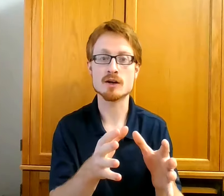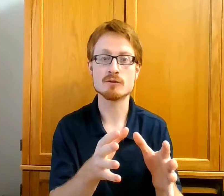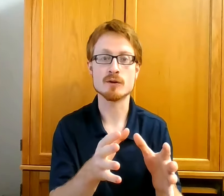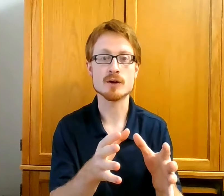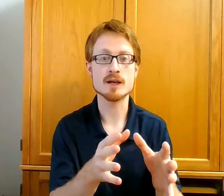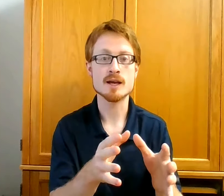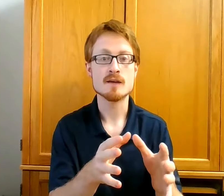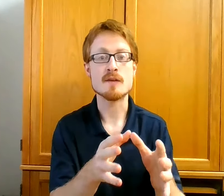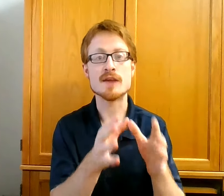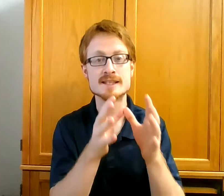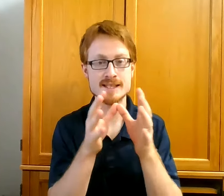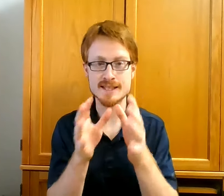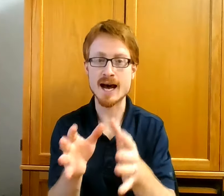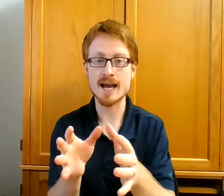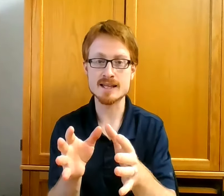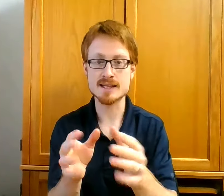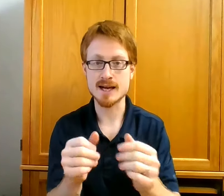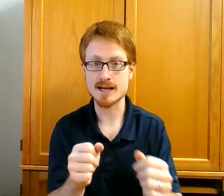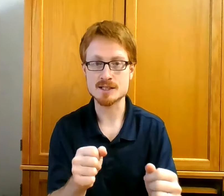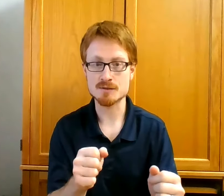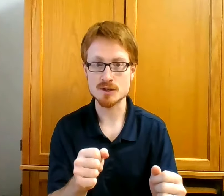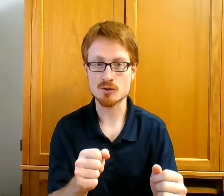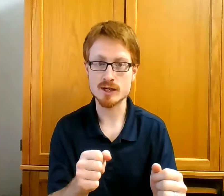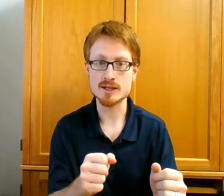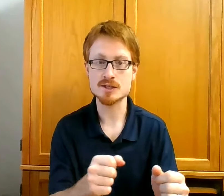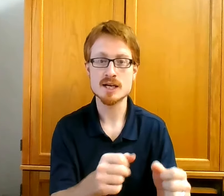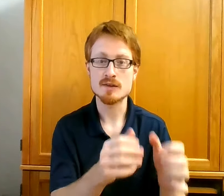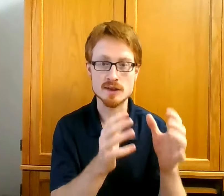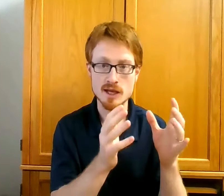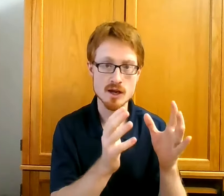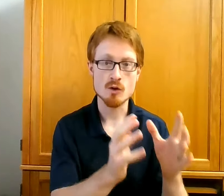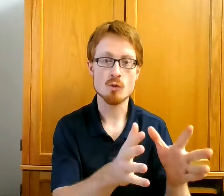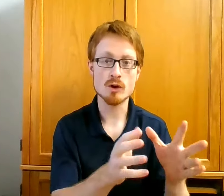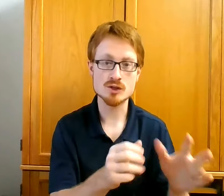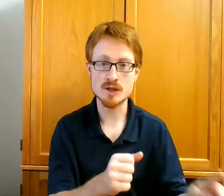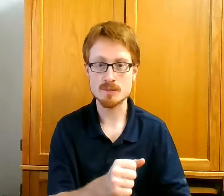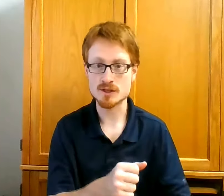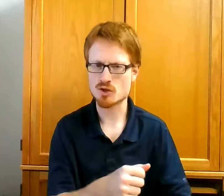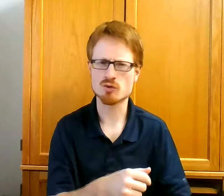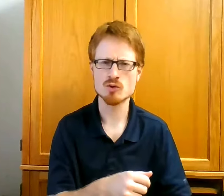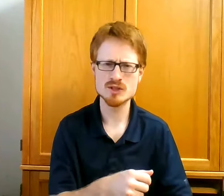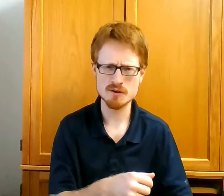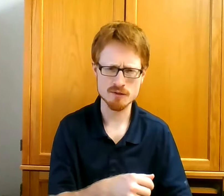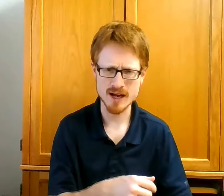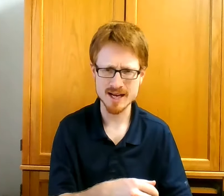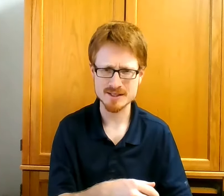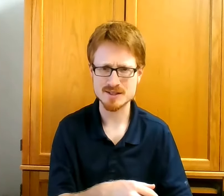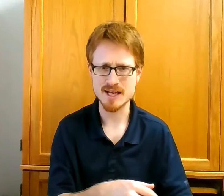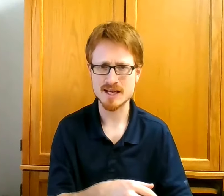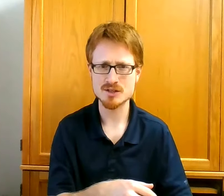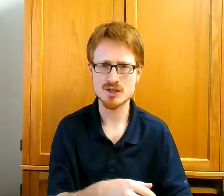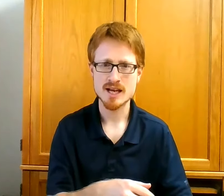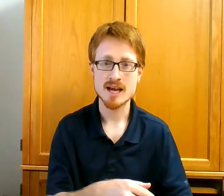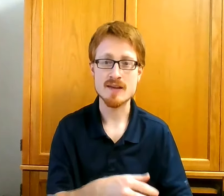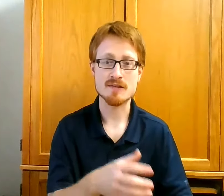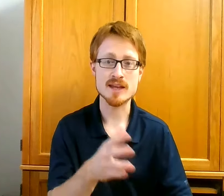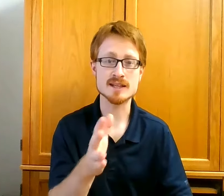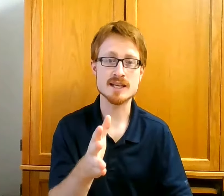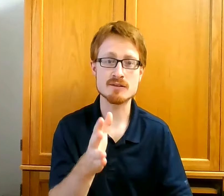converted, that they deny the gods of the Greeks, that they worship this crucified sage, and that they live